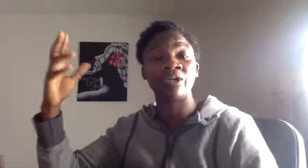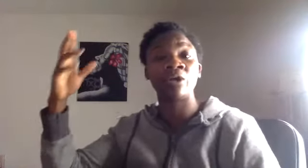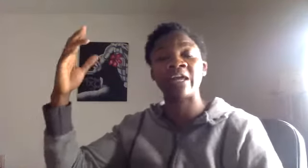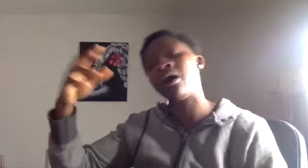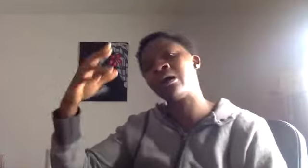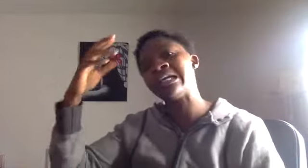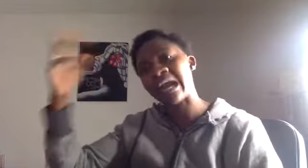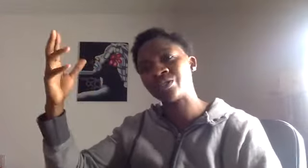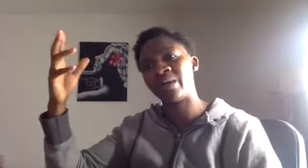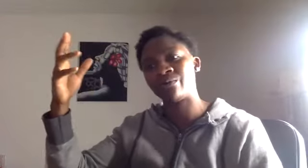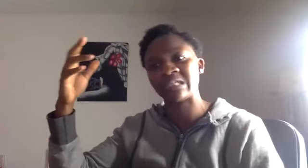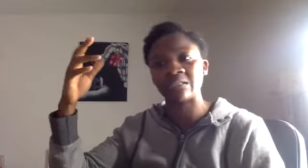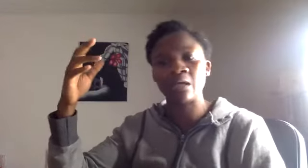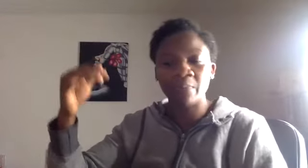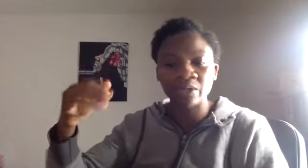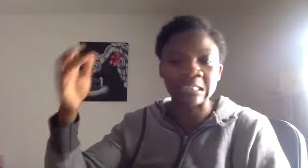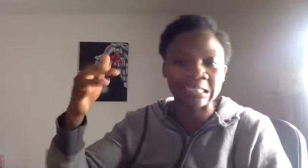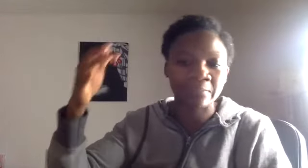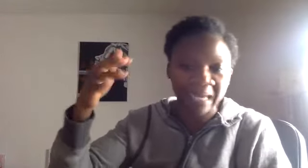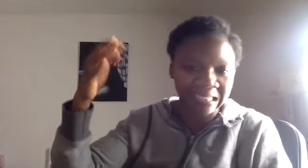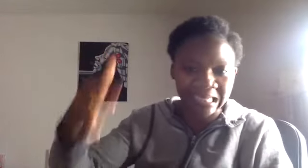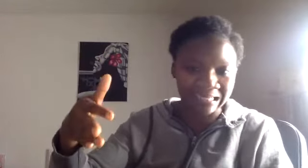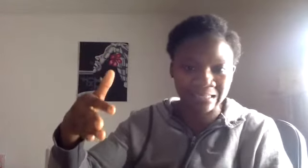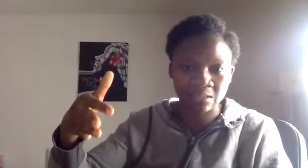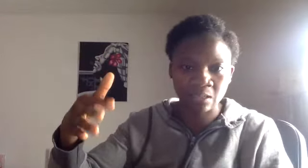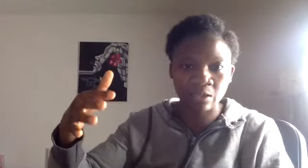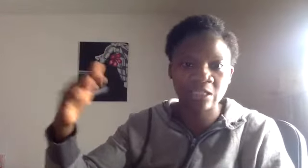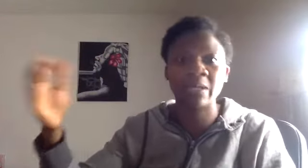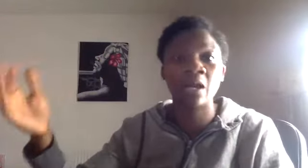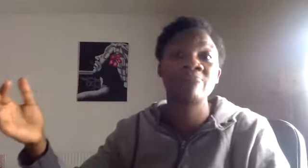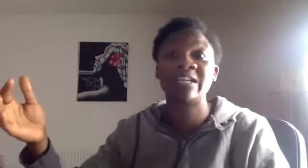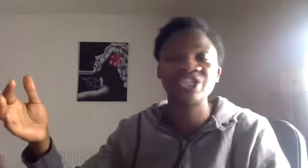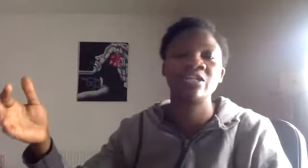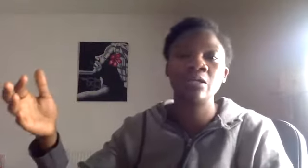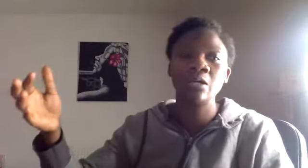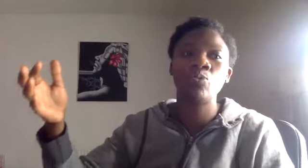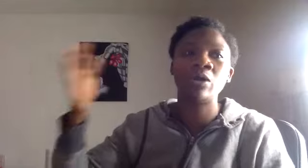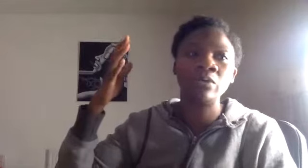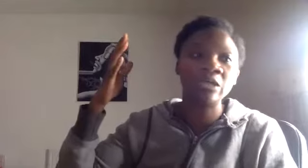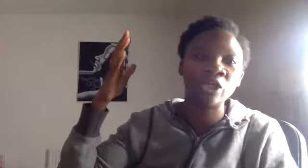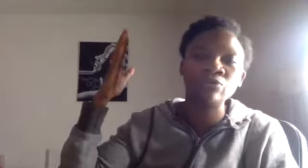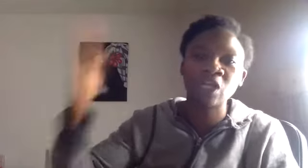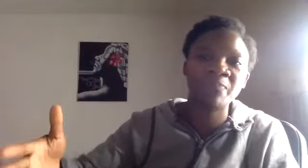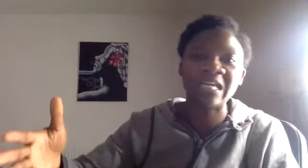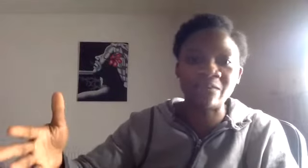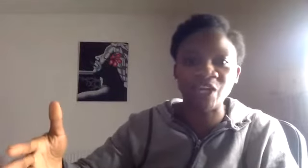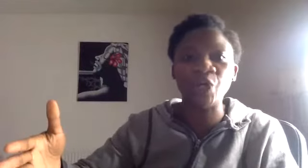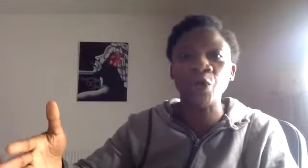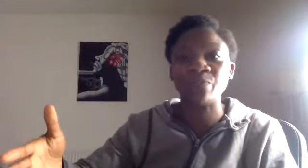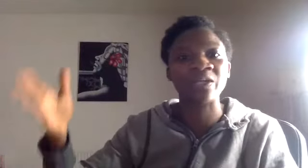don't, they can't connect to it or it doesn't, because it doesn't make sense. It's a bit like religion. Well, you know, just believe in God because